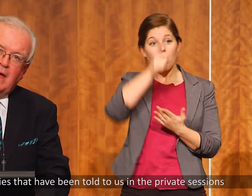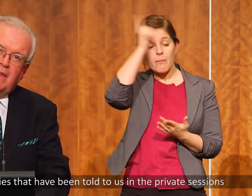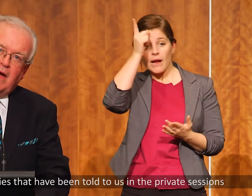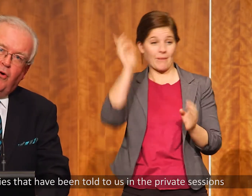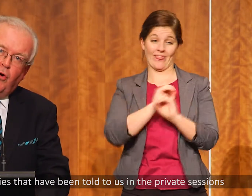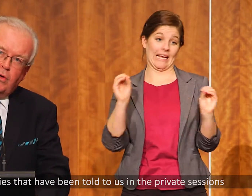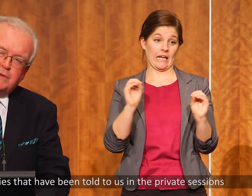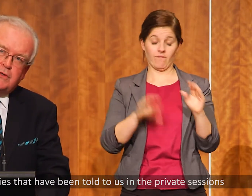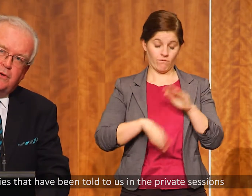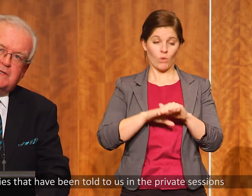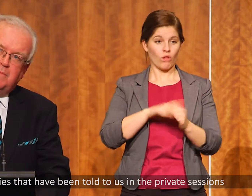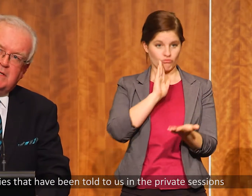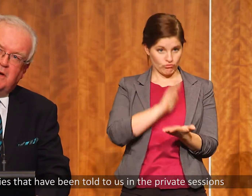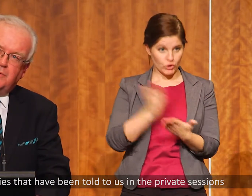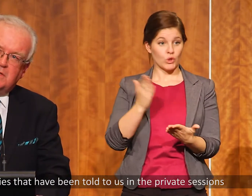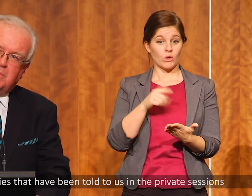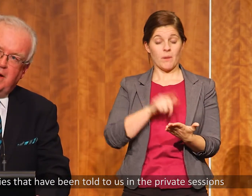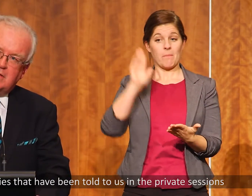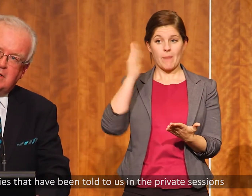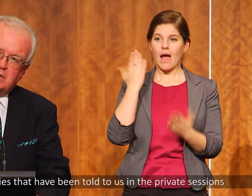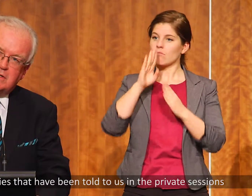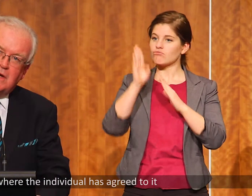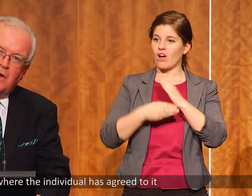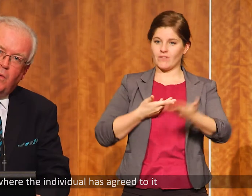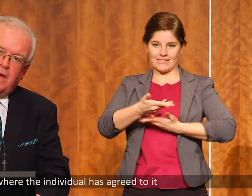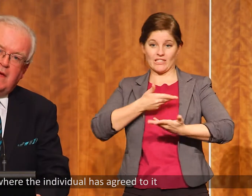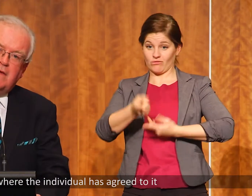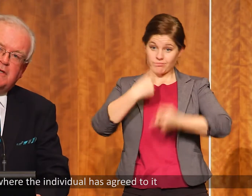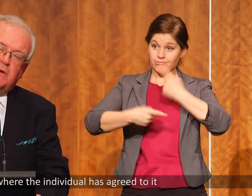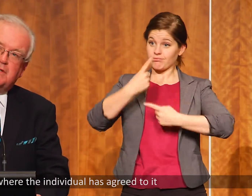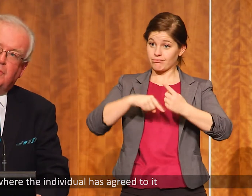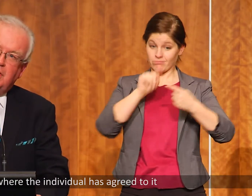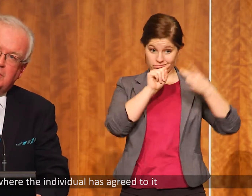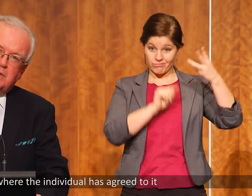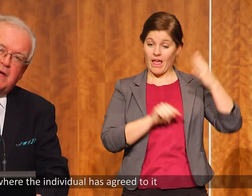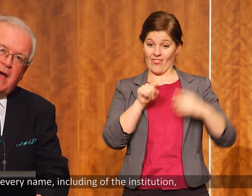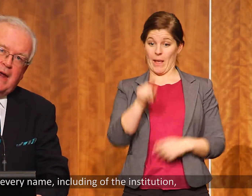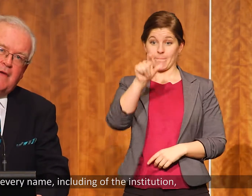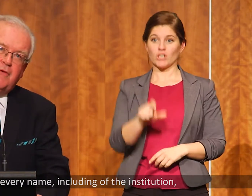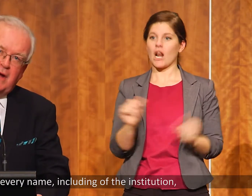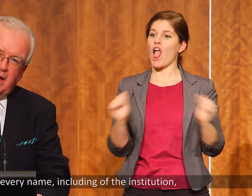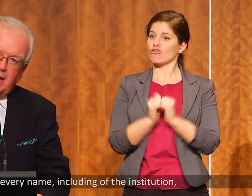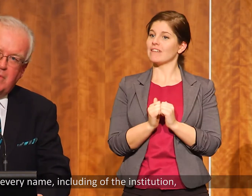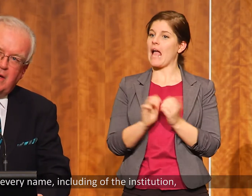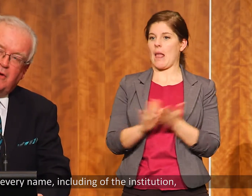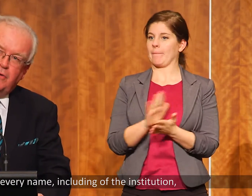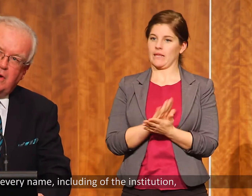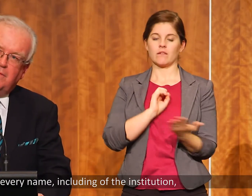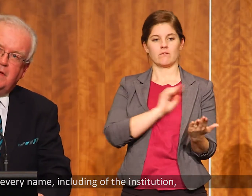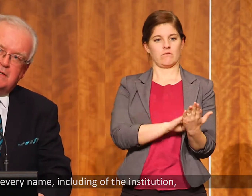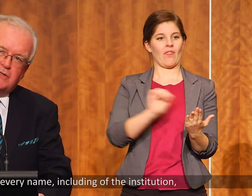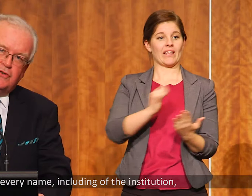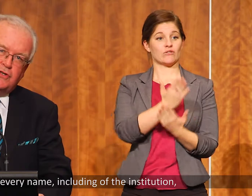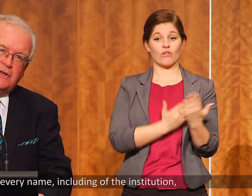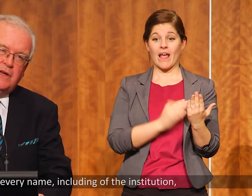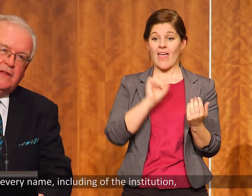up. They are all stories that have been told to us in the private sessions where the individual has agreed to it. And every name, including